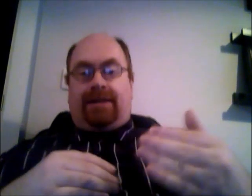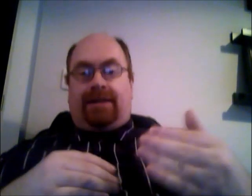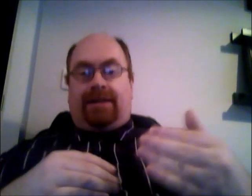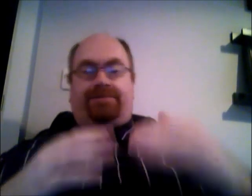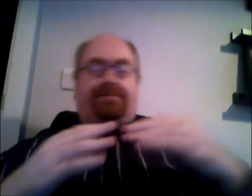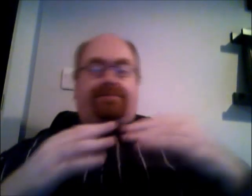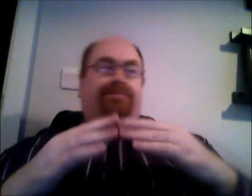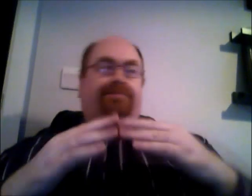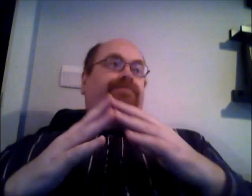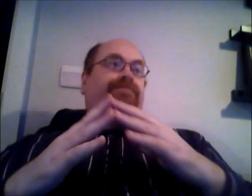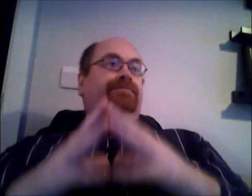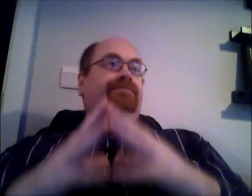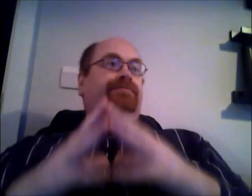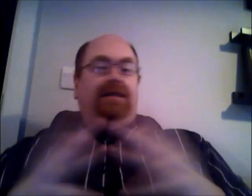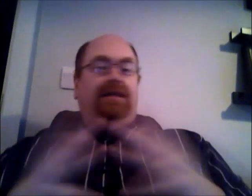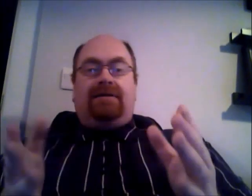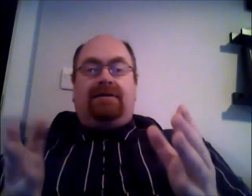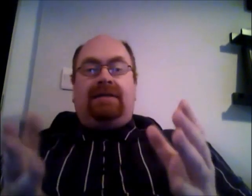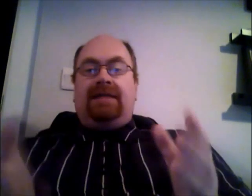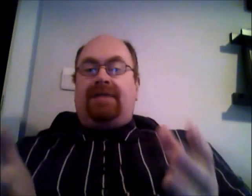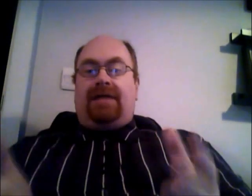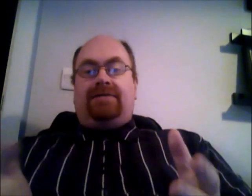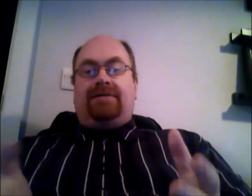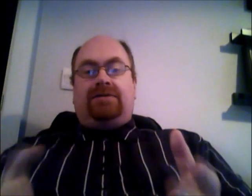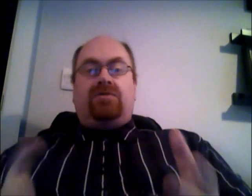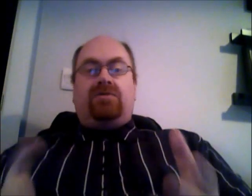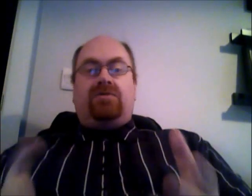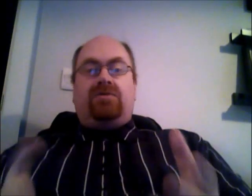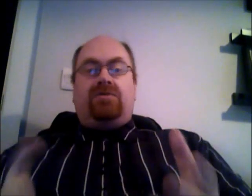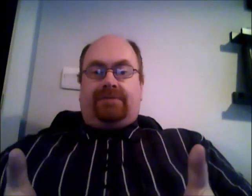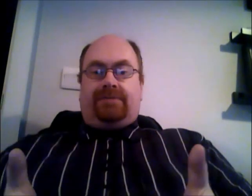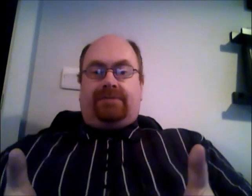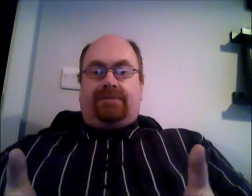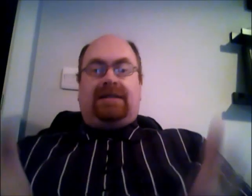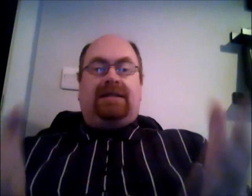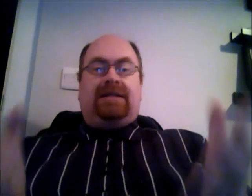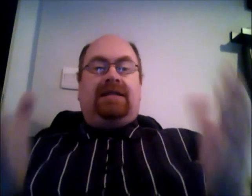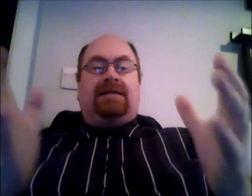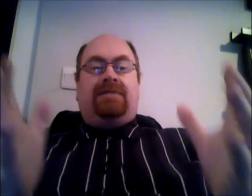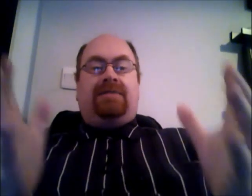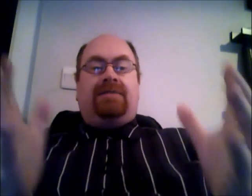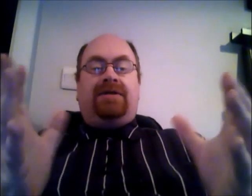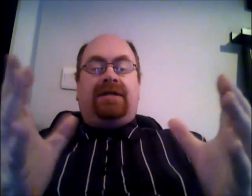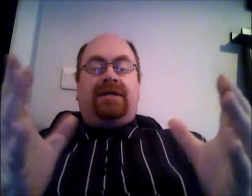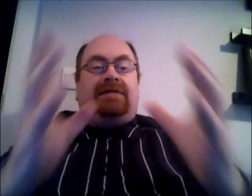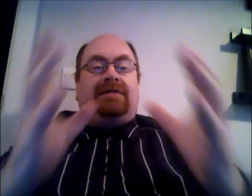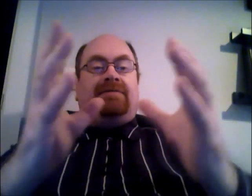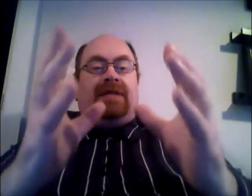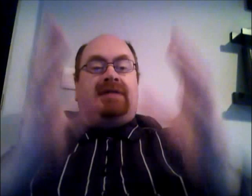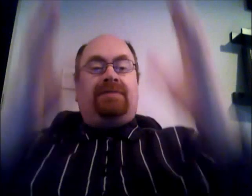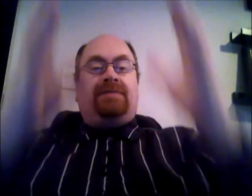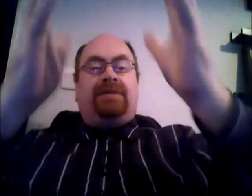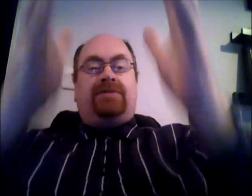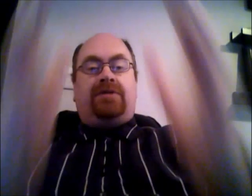now the thing about Irish water is that the money you're going to get from that is going to put into a lump